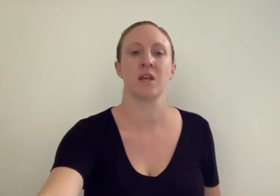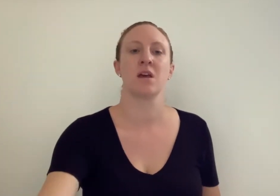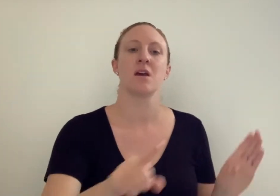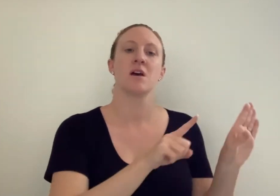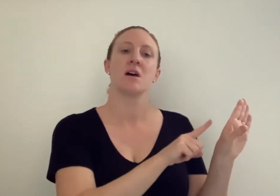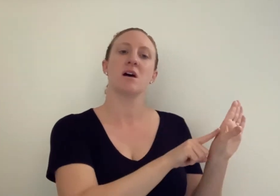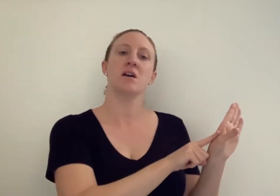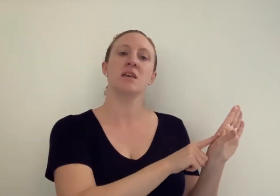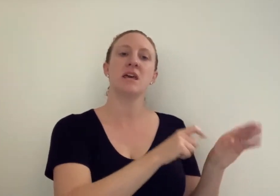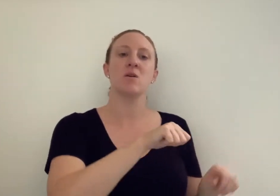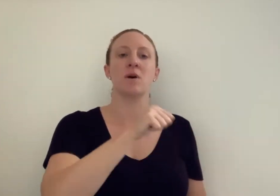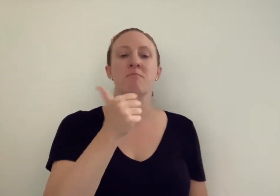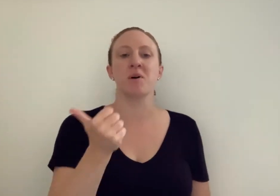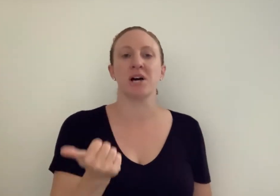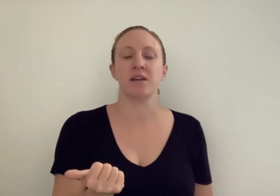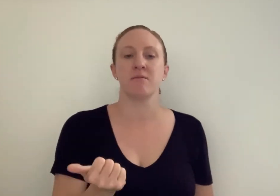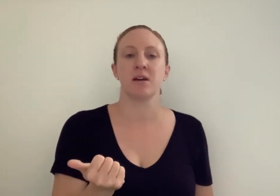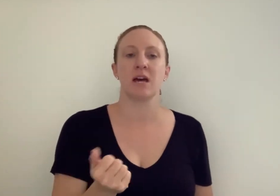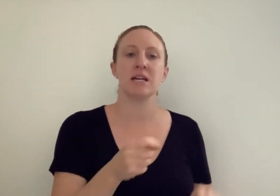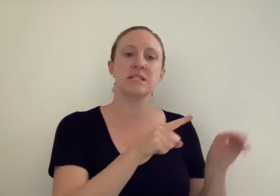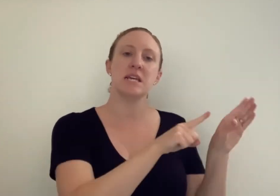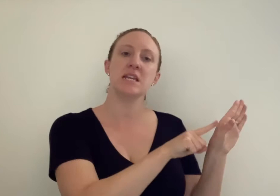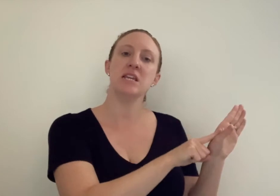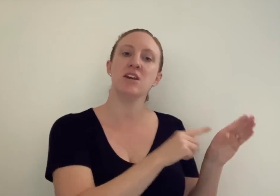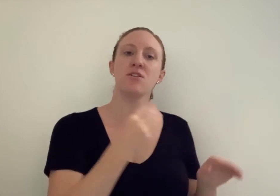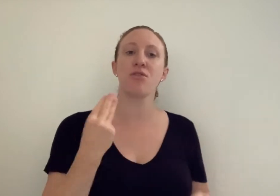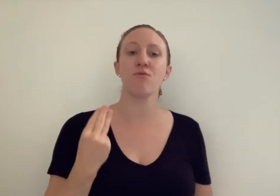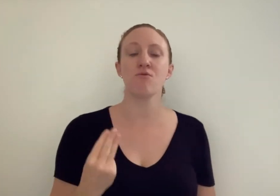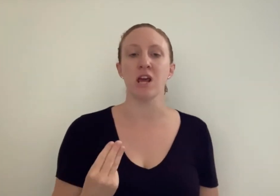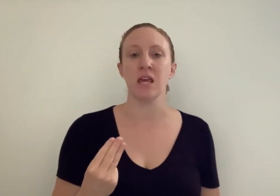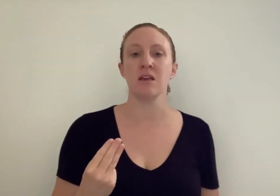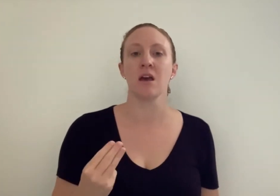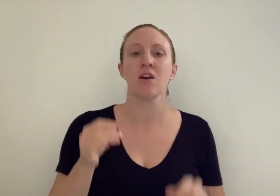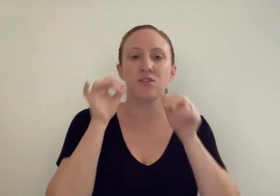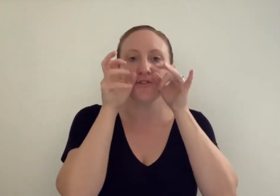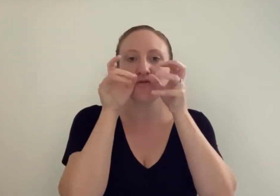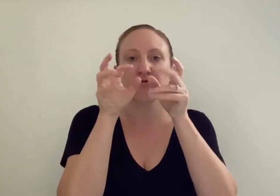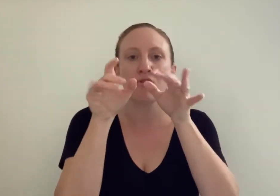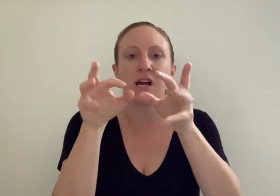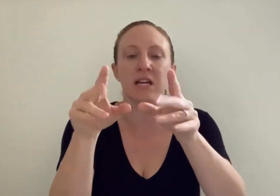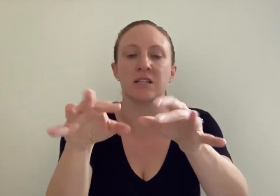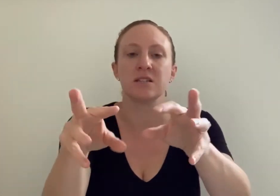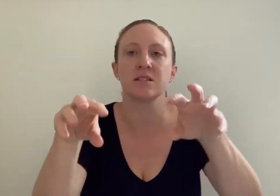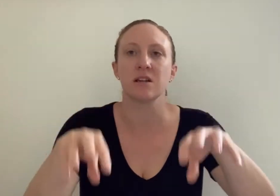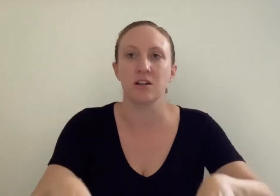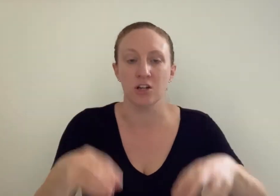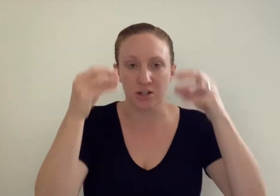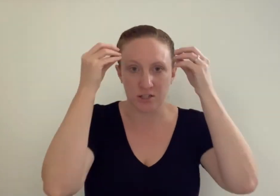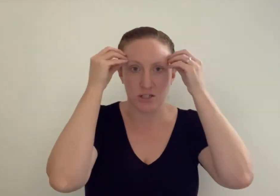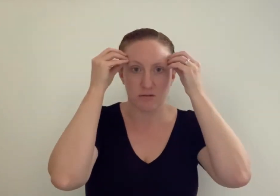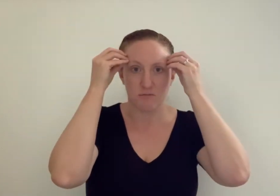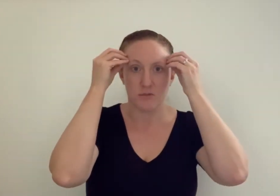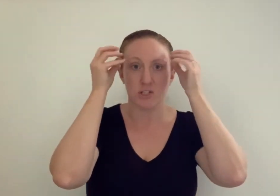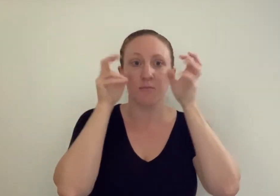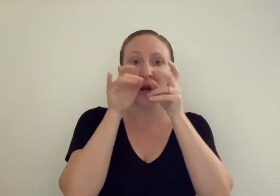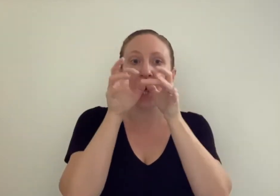A year went by and in year three, the dragons learned to blow.